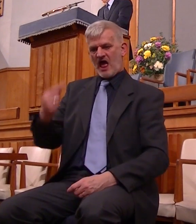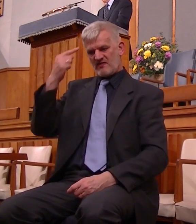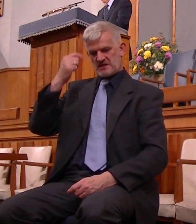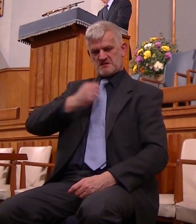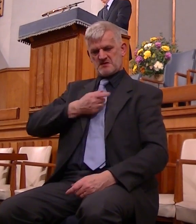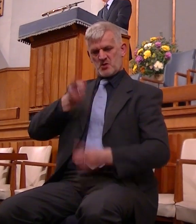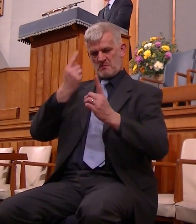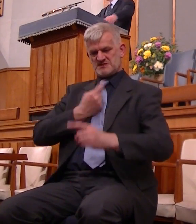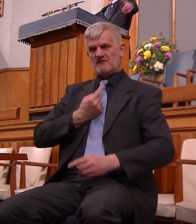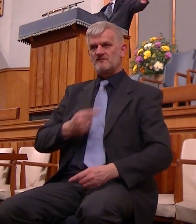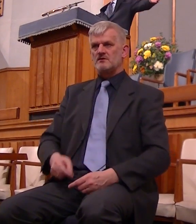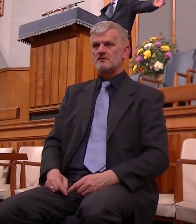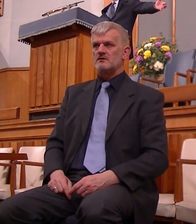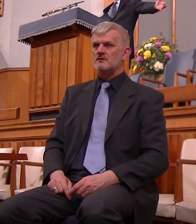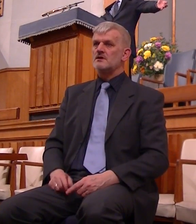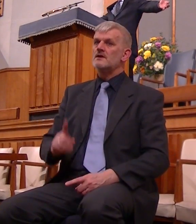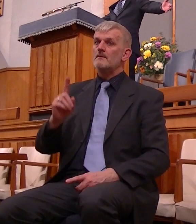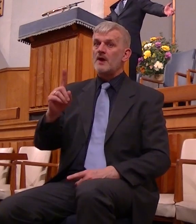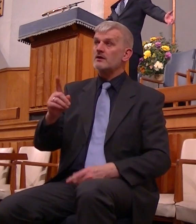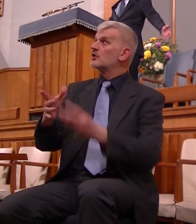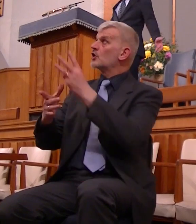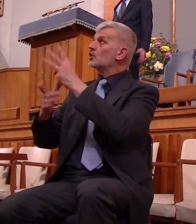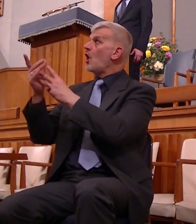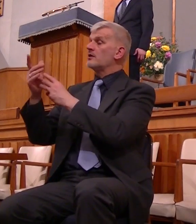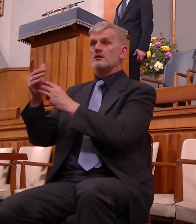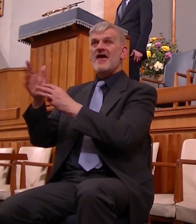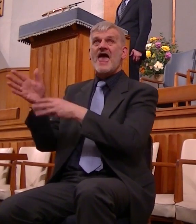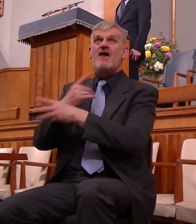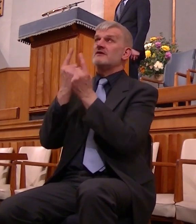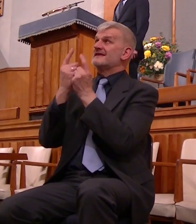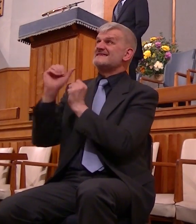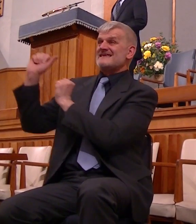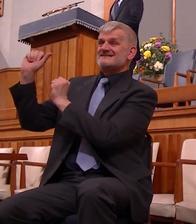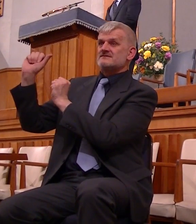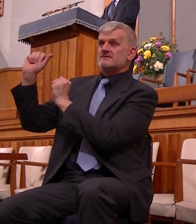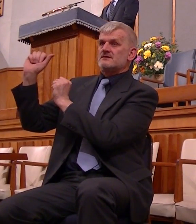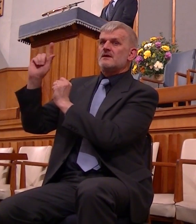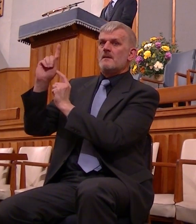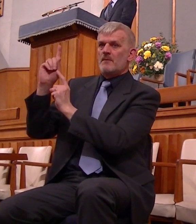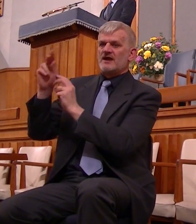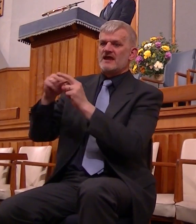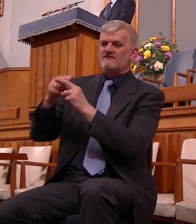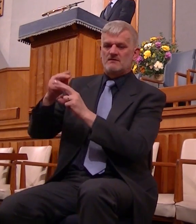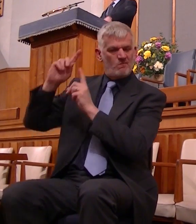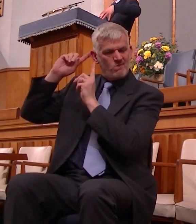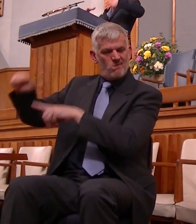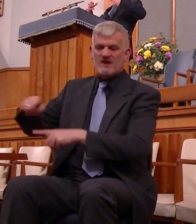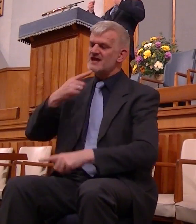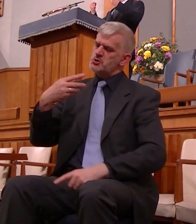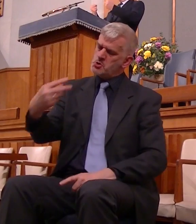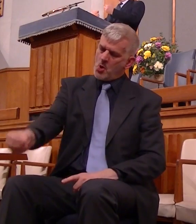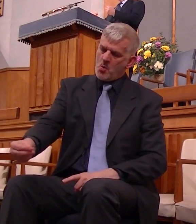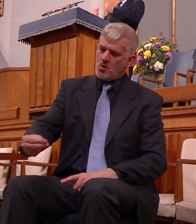own God and God owns everything but no if you're a rebel against God you are fairly possessive I